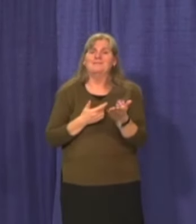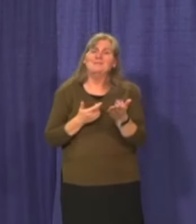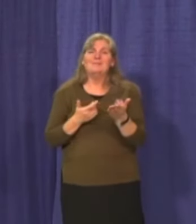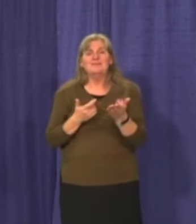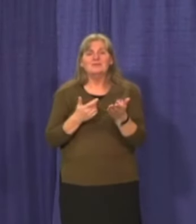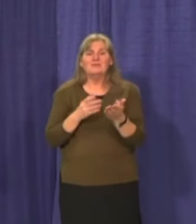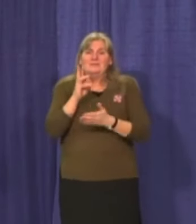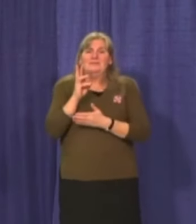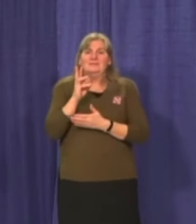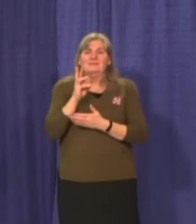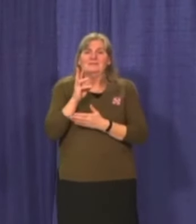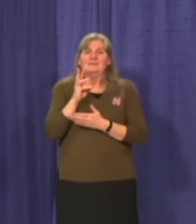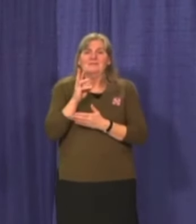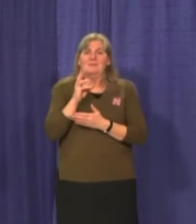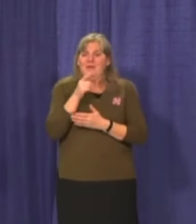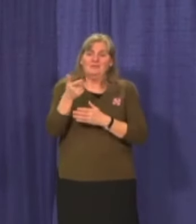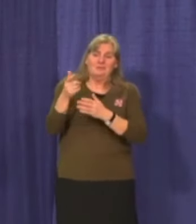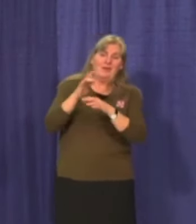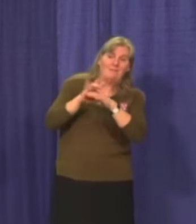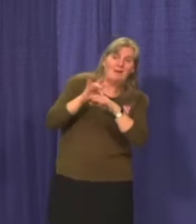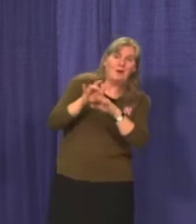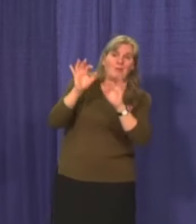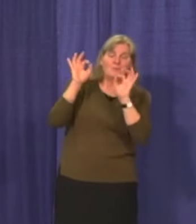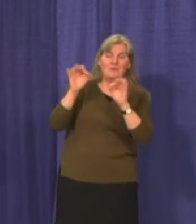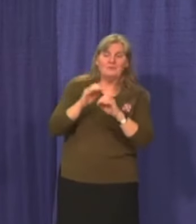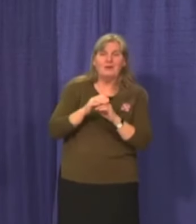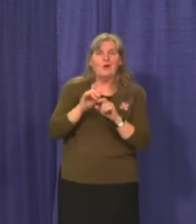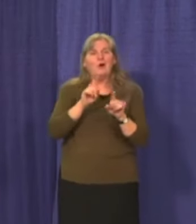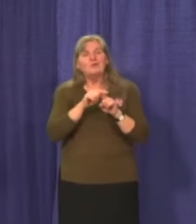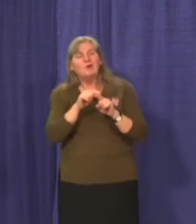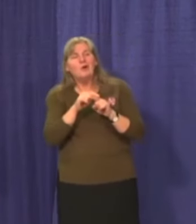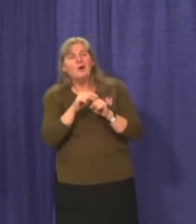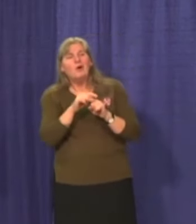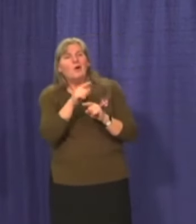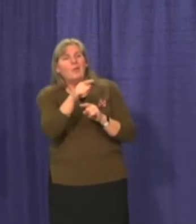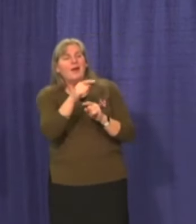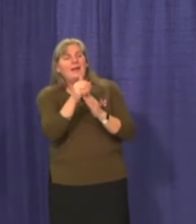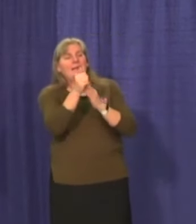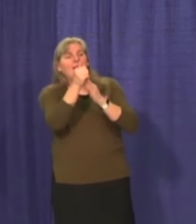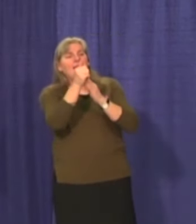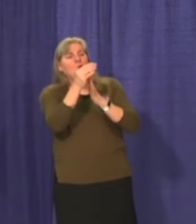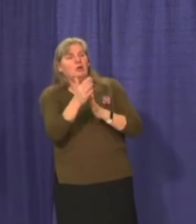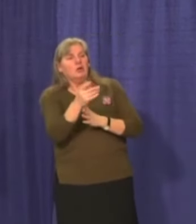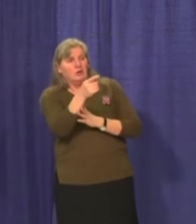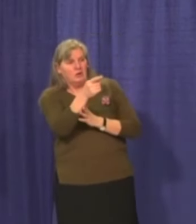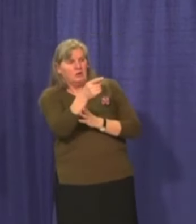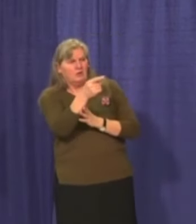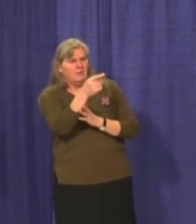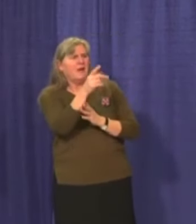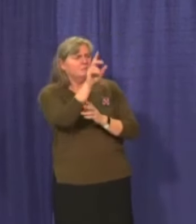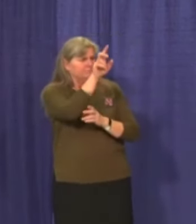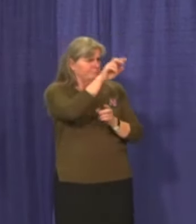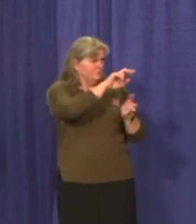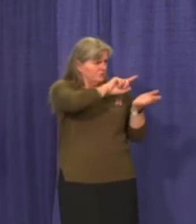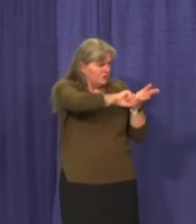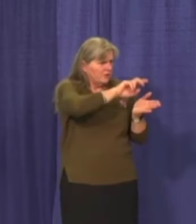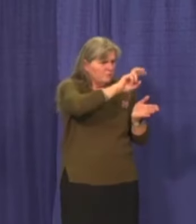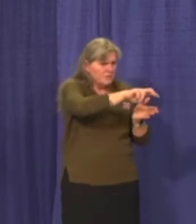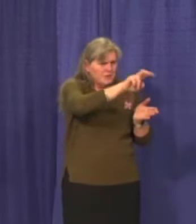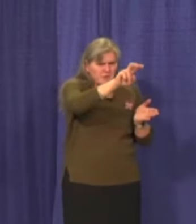up with six. And I saw, uh, the clinical lead checking around to make sure that each one of those people over the